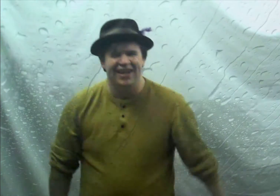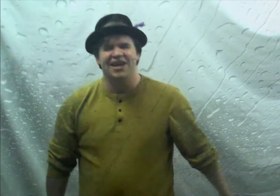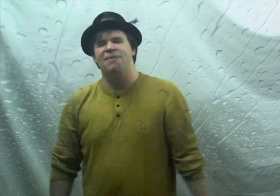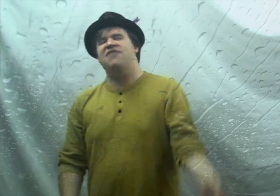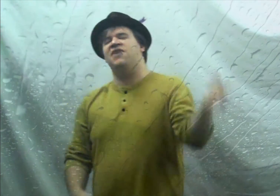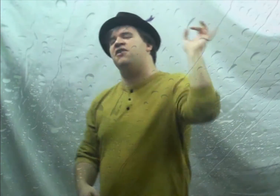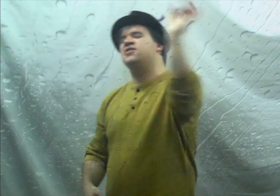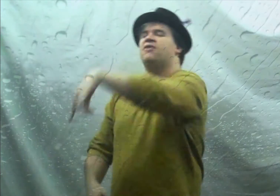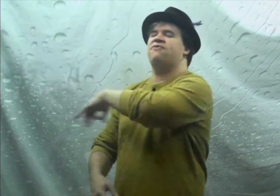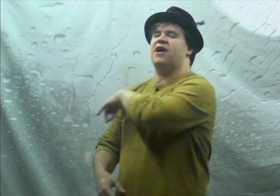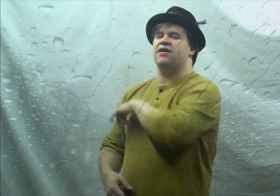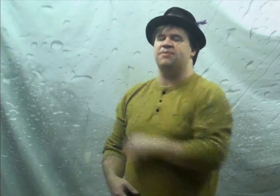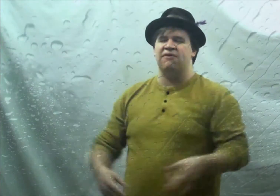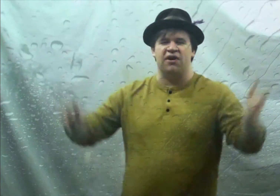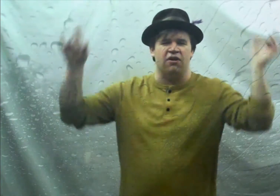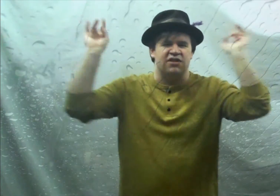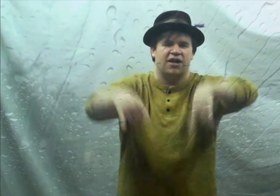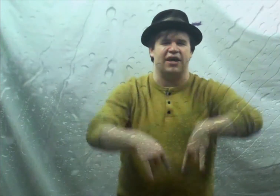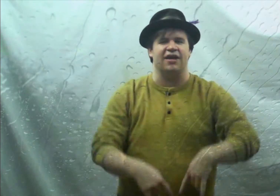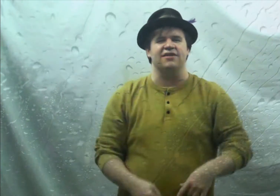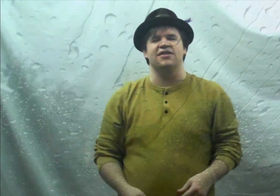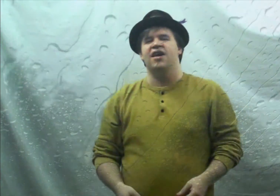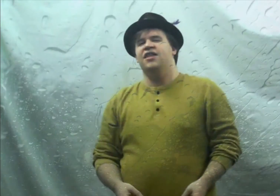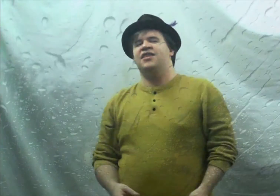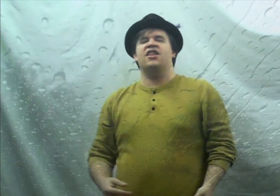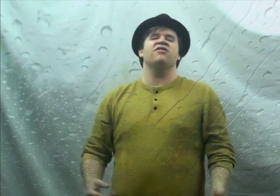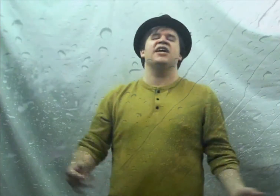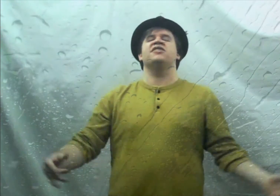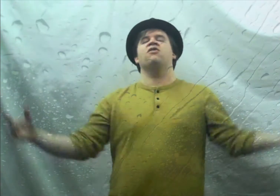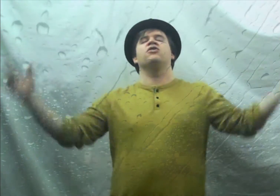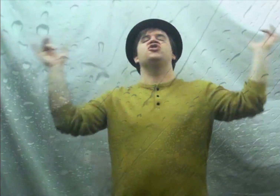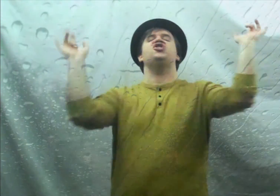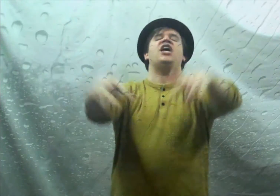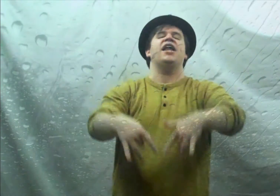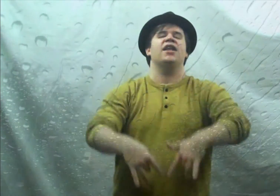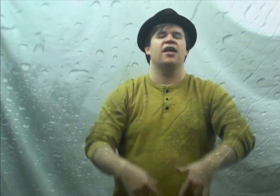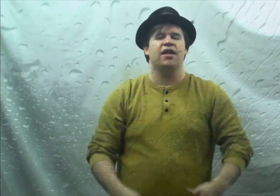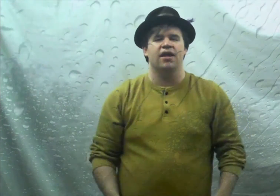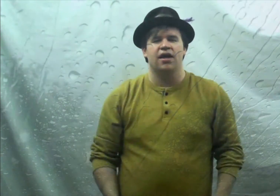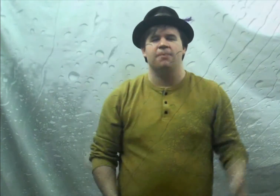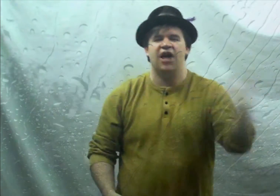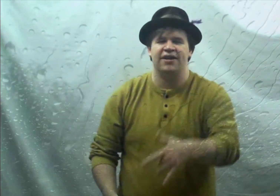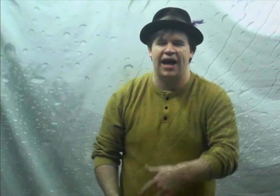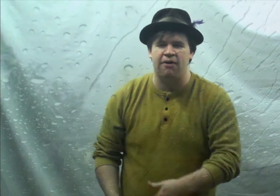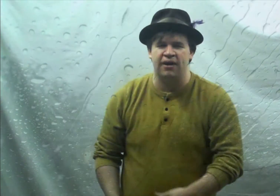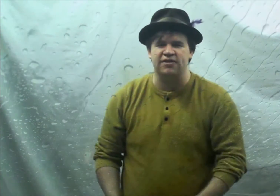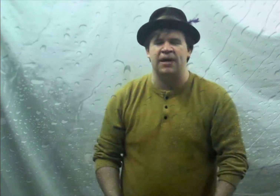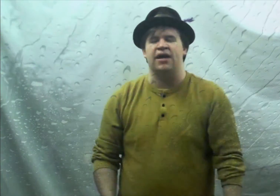make fun of those little kids make fun of those little kids those kids don't know telling you how it is man